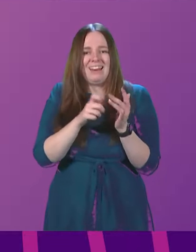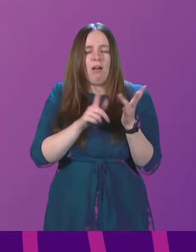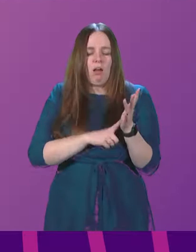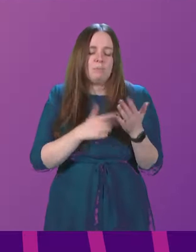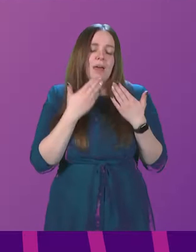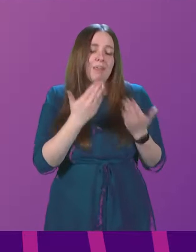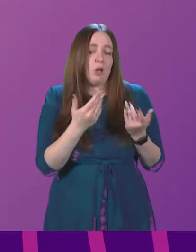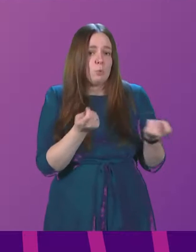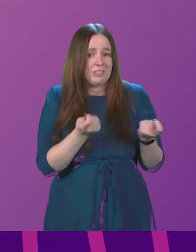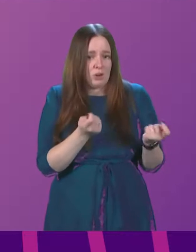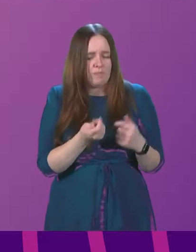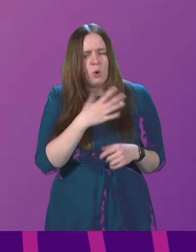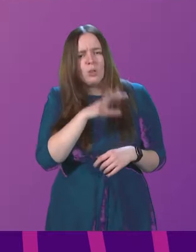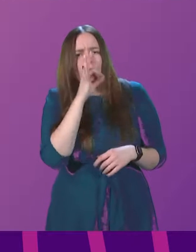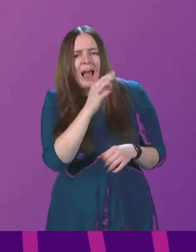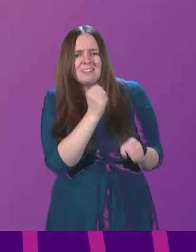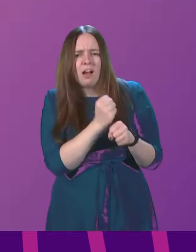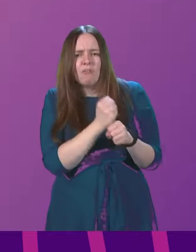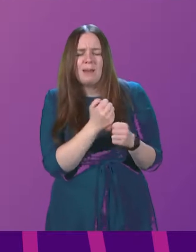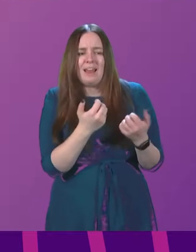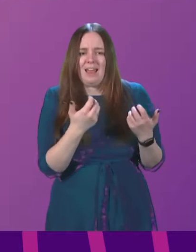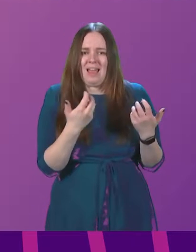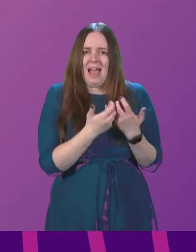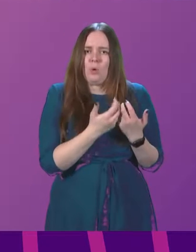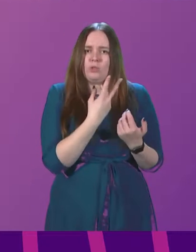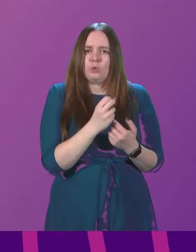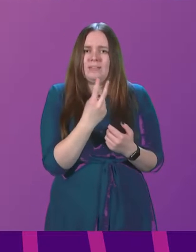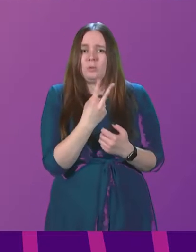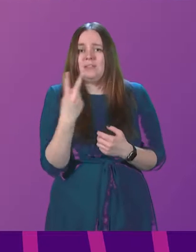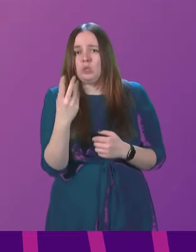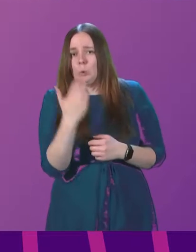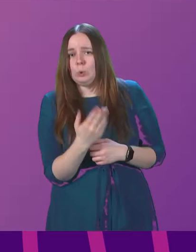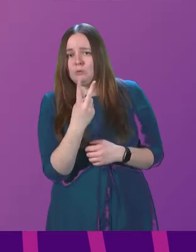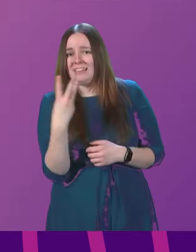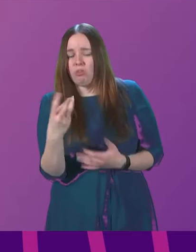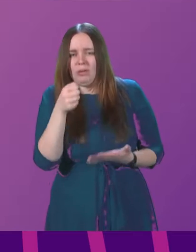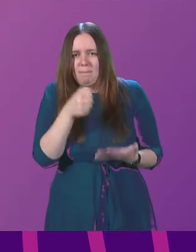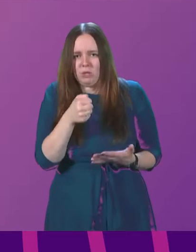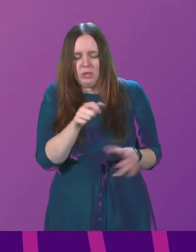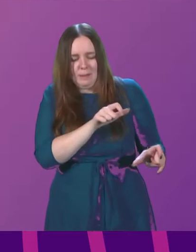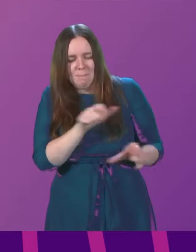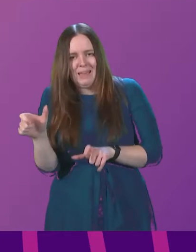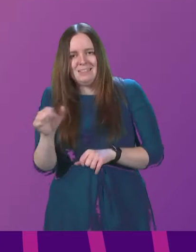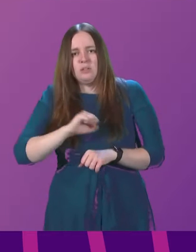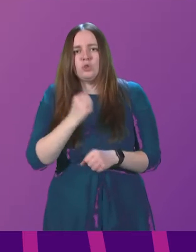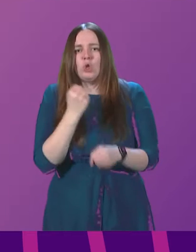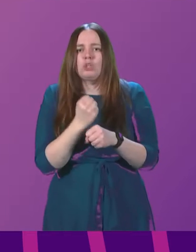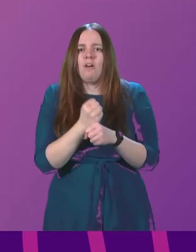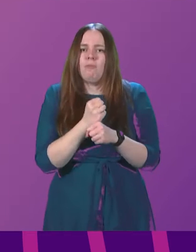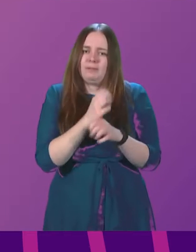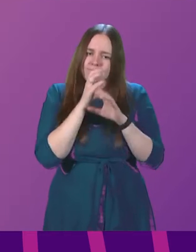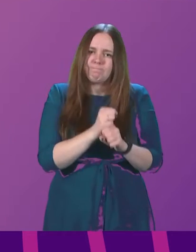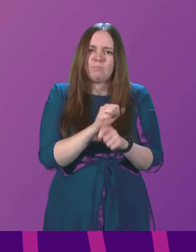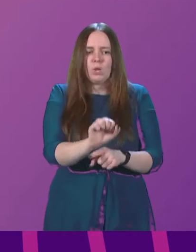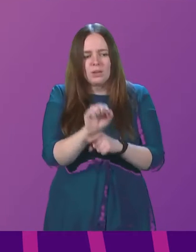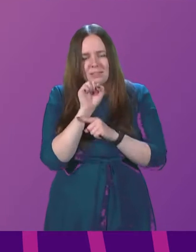Officer. To ask the Scottish Government how the 2022 to 2023 budget maintains the Scottish Government commitment to protect the